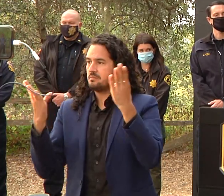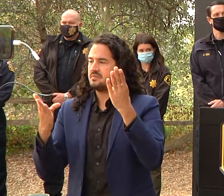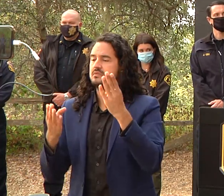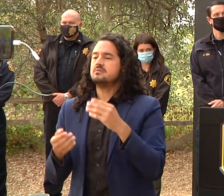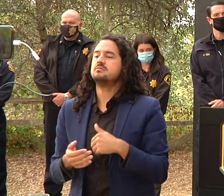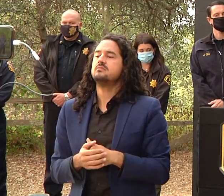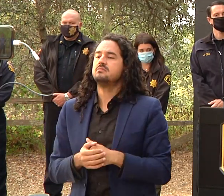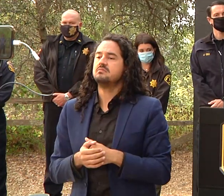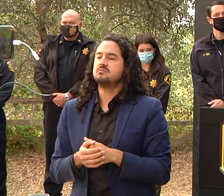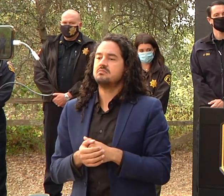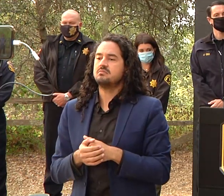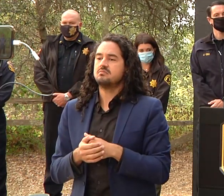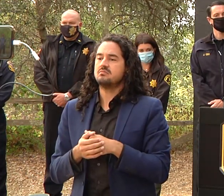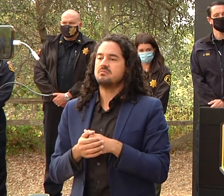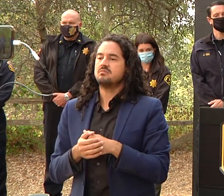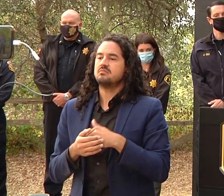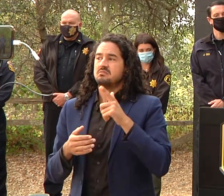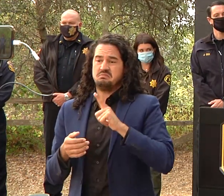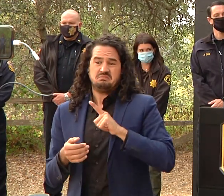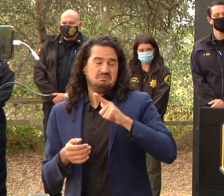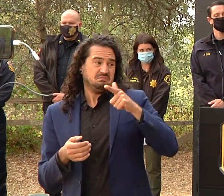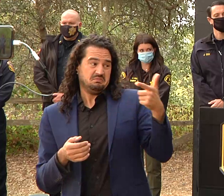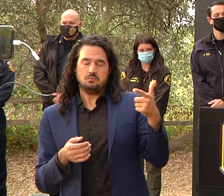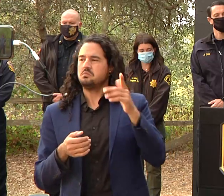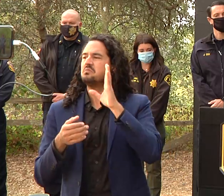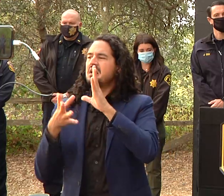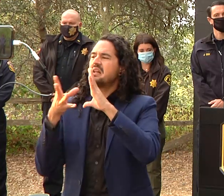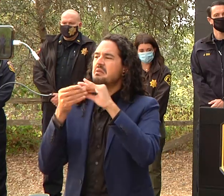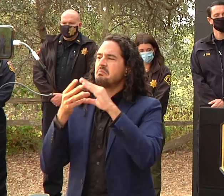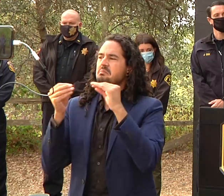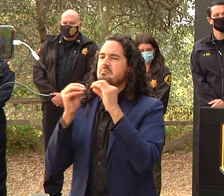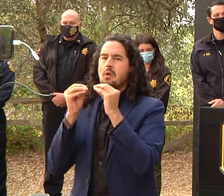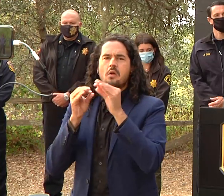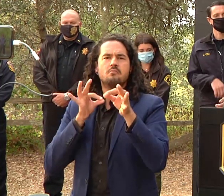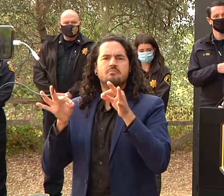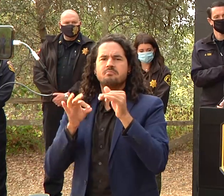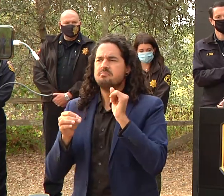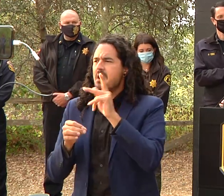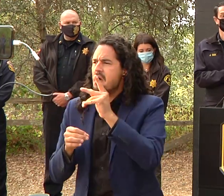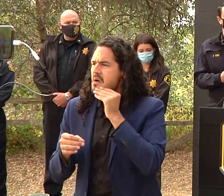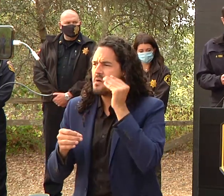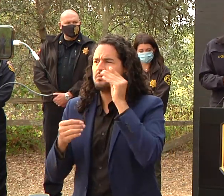speaker related to a lot of that and the steps that they can do moving forward from this